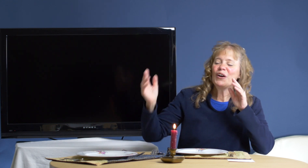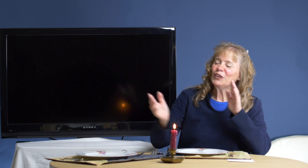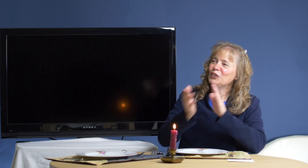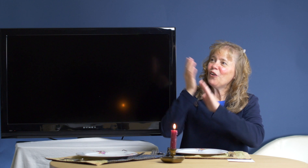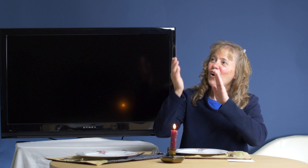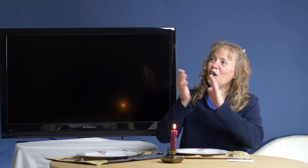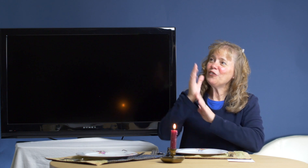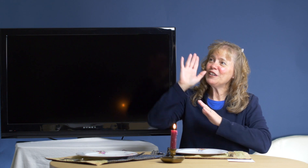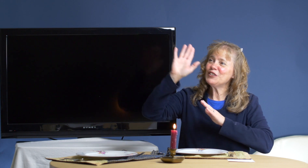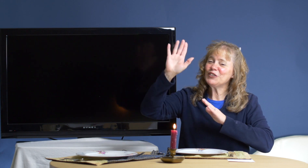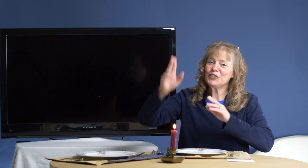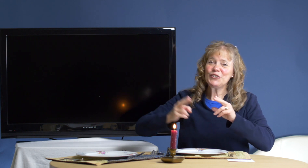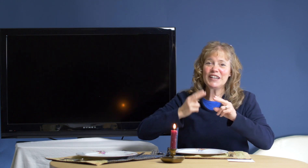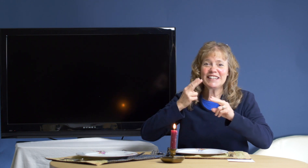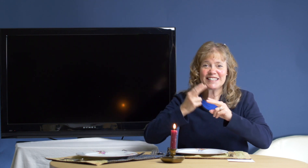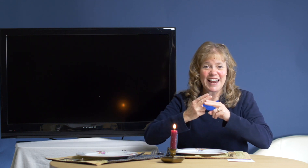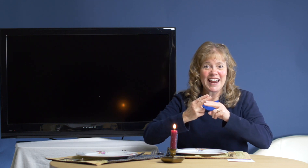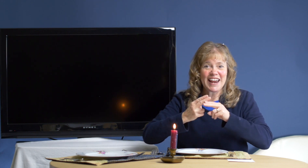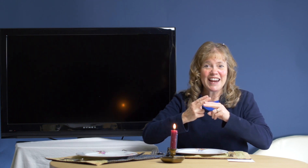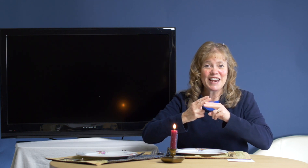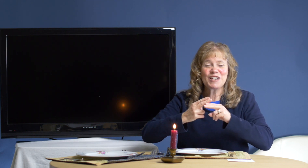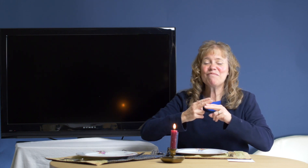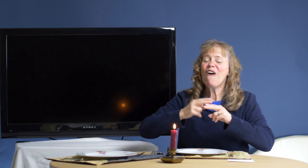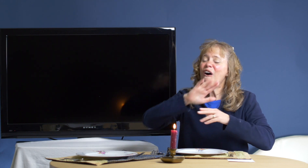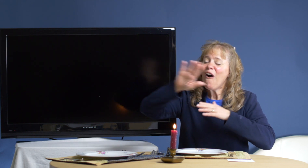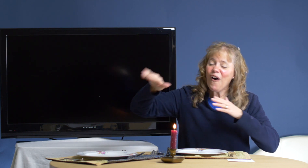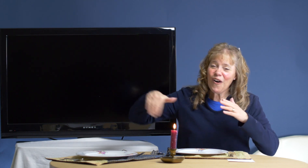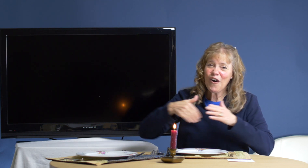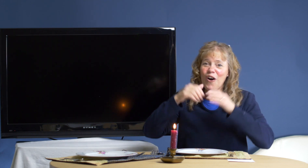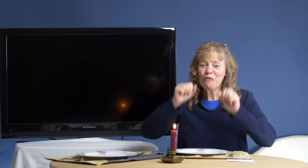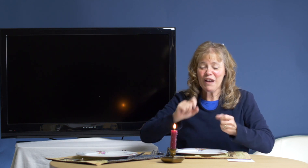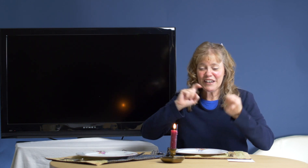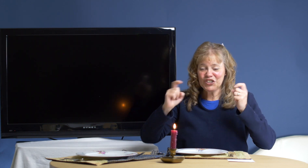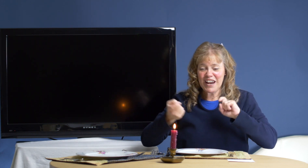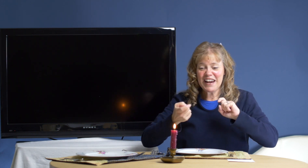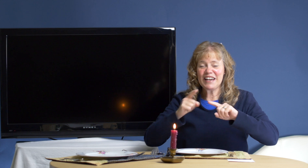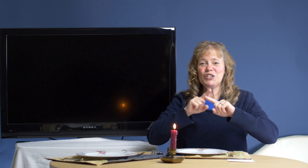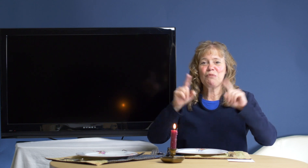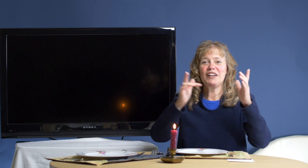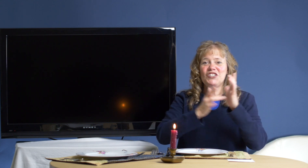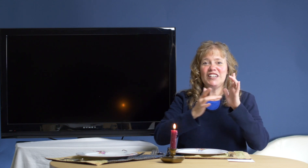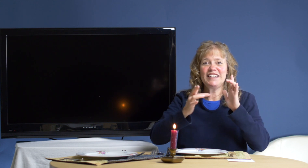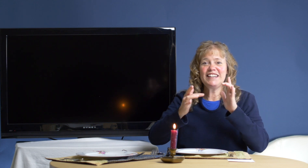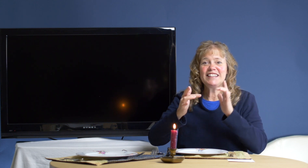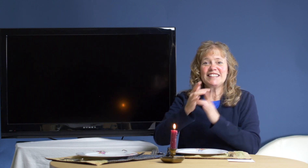Glory to his name. All may change, but Jesus